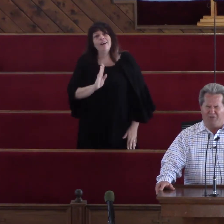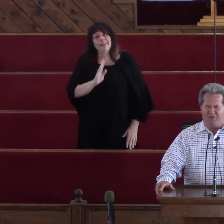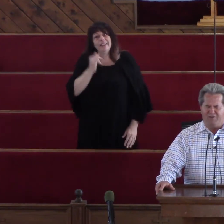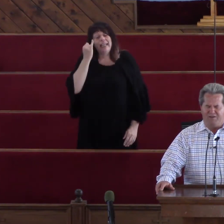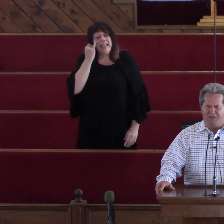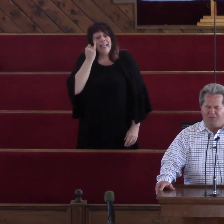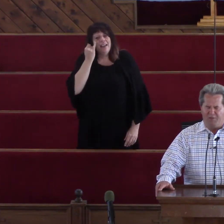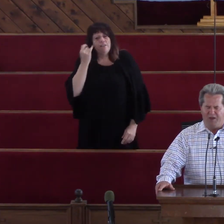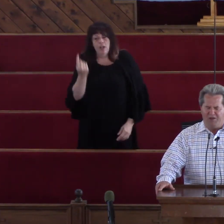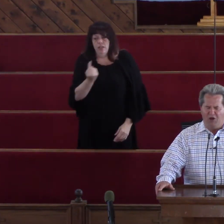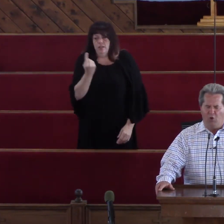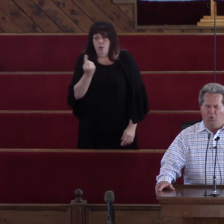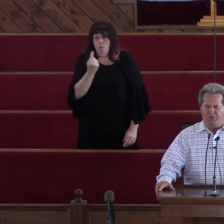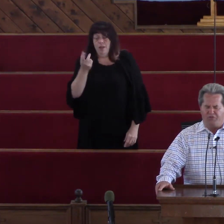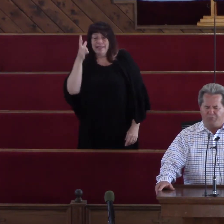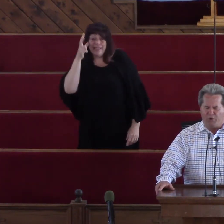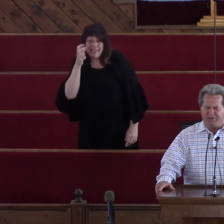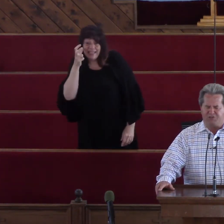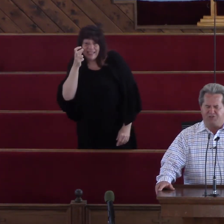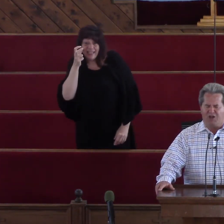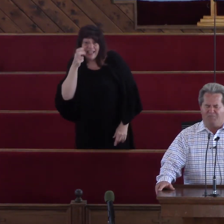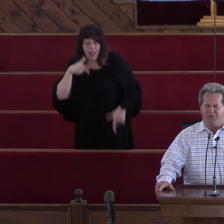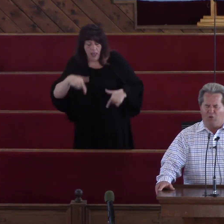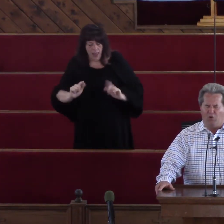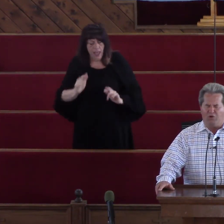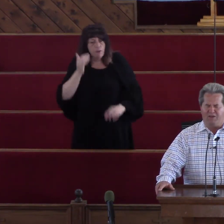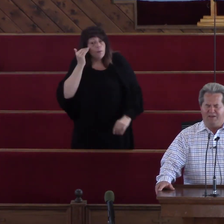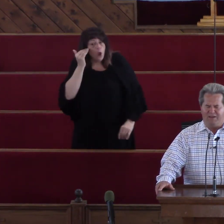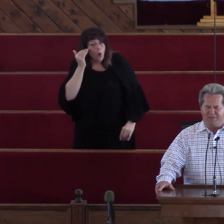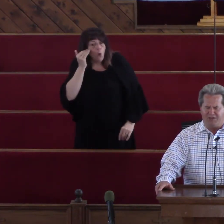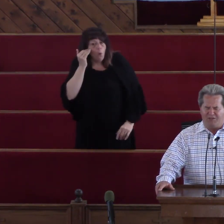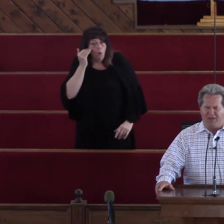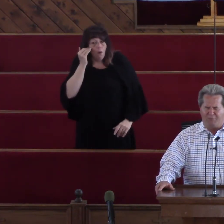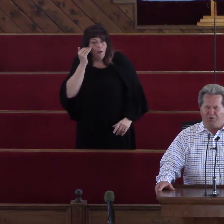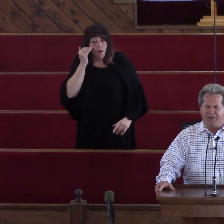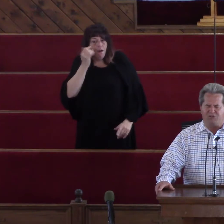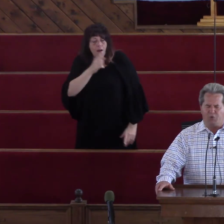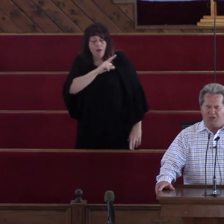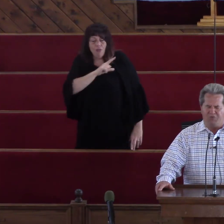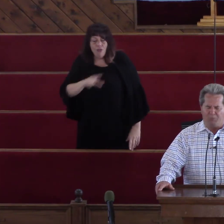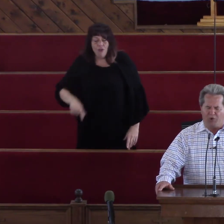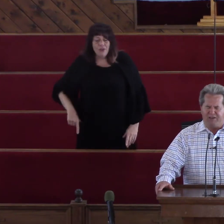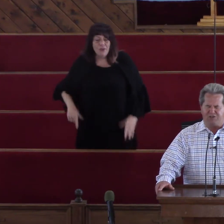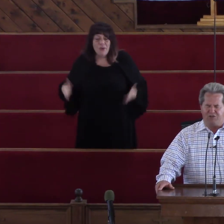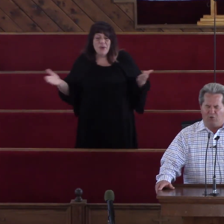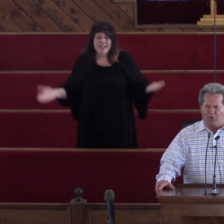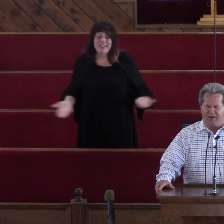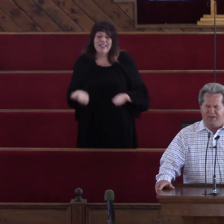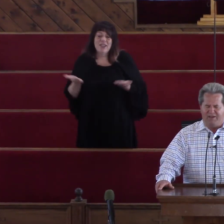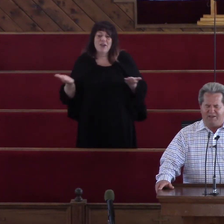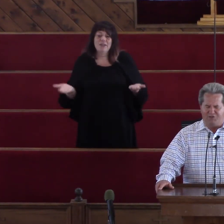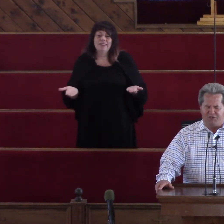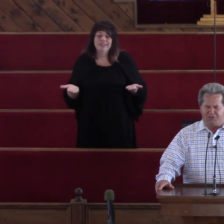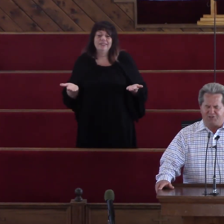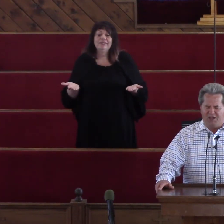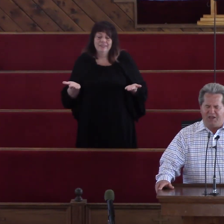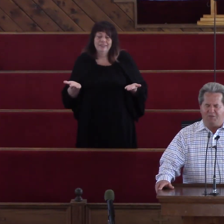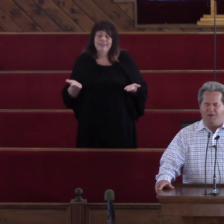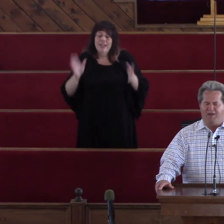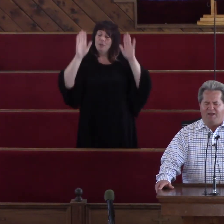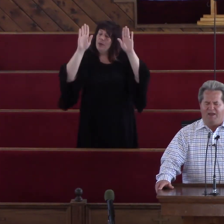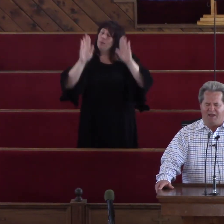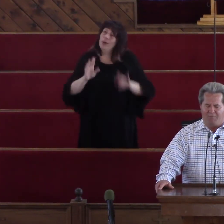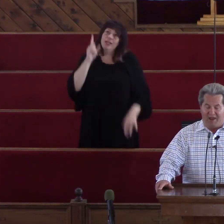Heavenly Father That they may know That the presence of the Lord Is in that place We give you praise and glory In Jesus